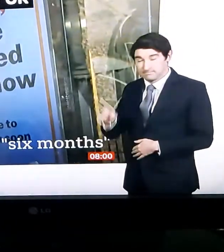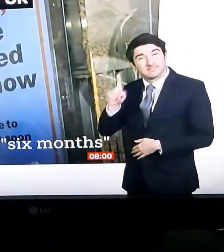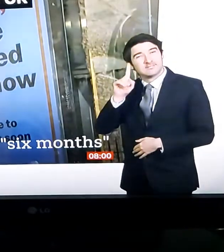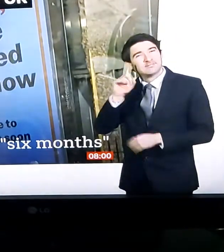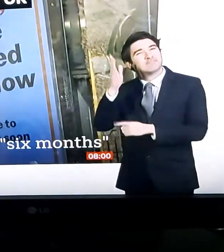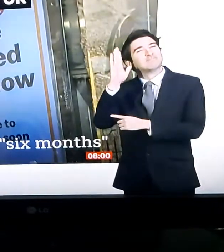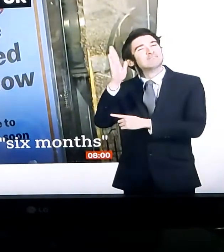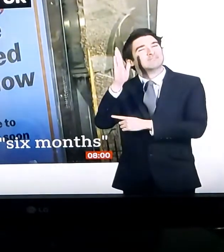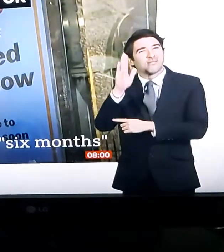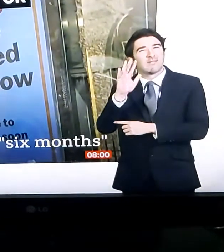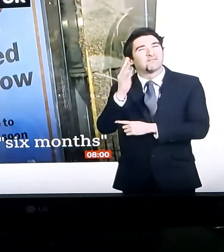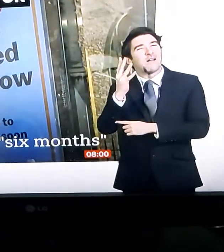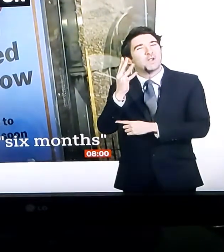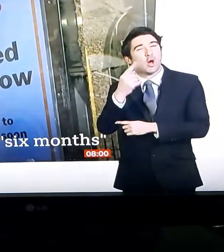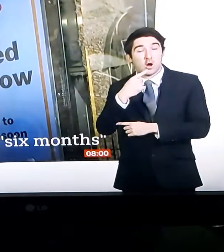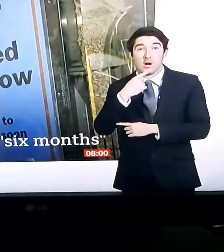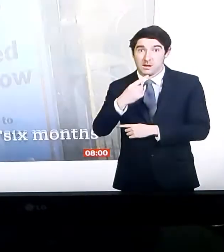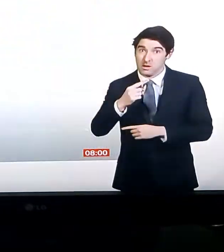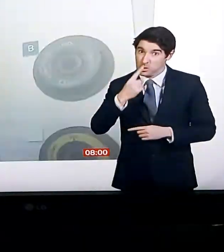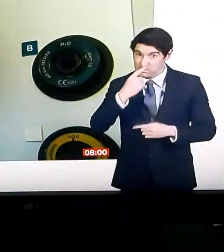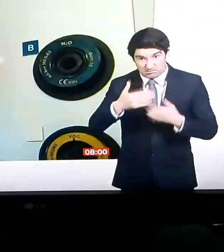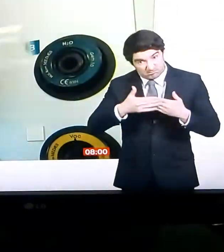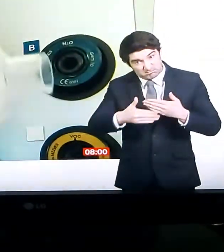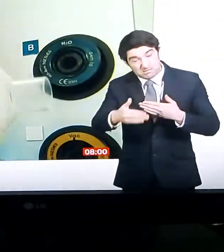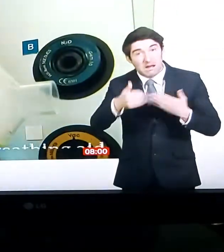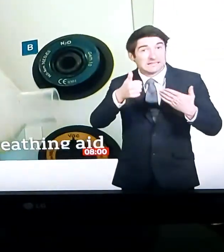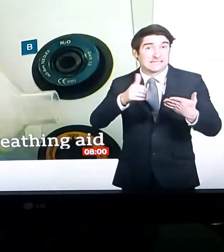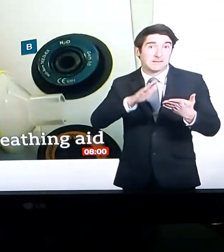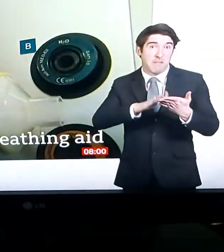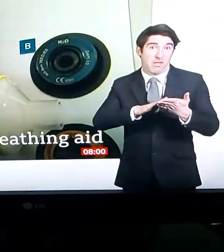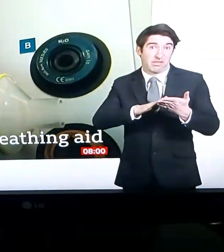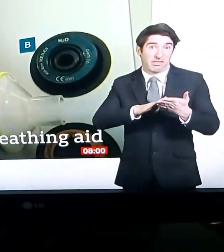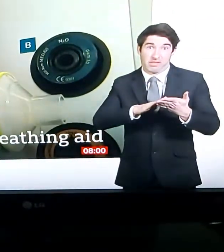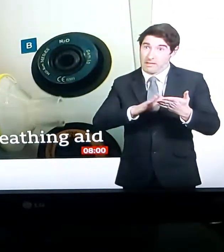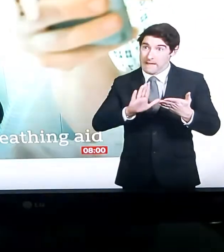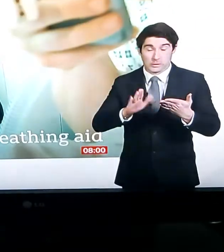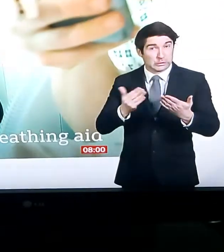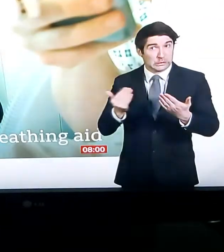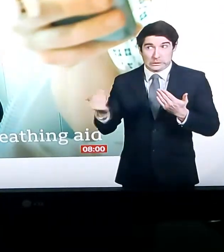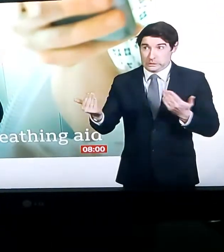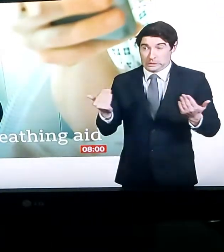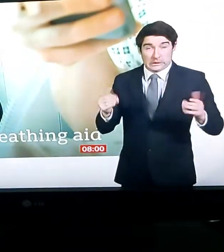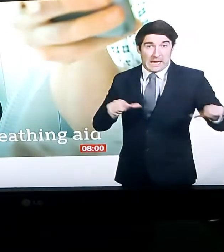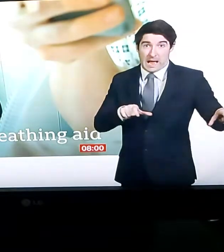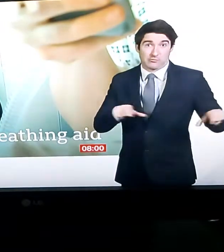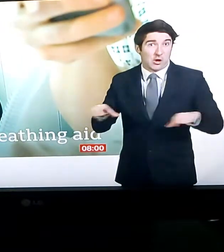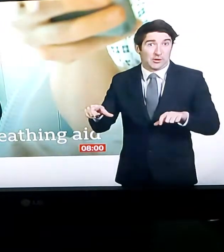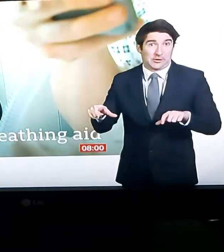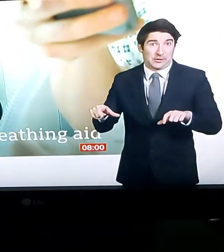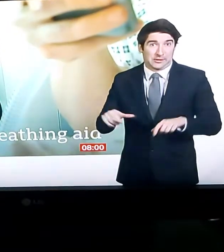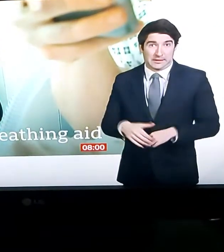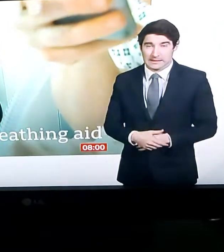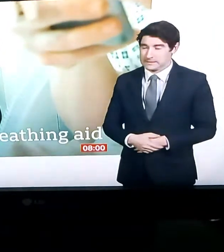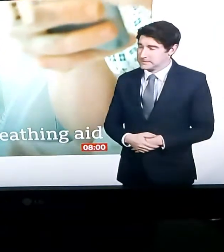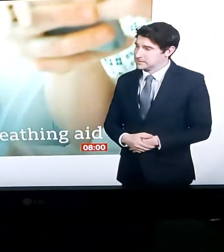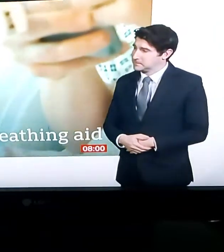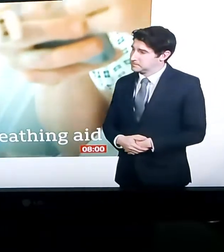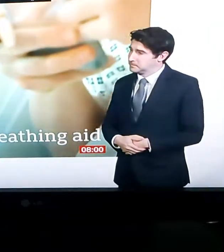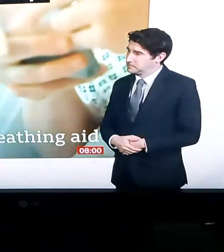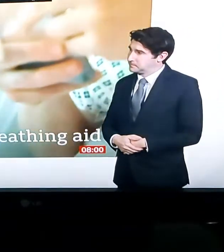in the UK returns to normal. A breathing aid that can help keep coronavirus patients out of intensive care has been created in